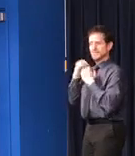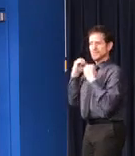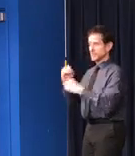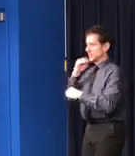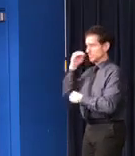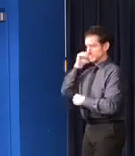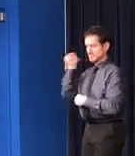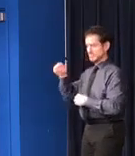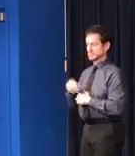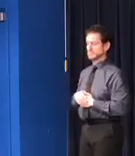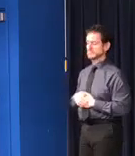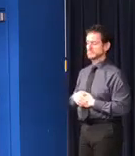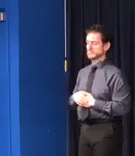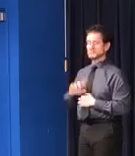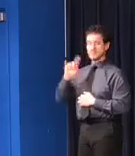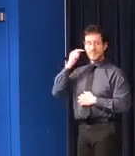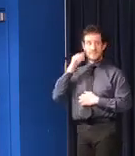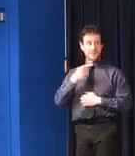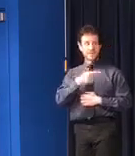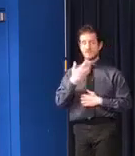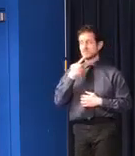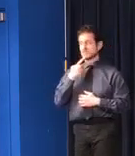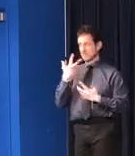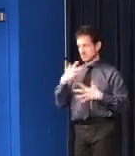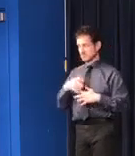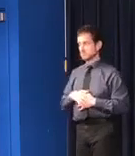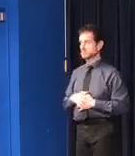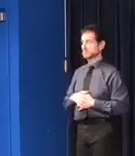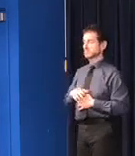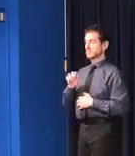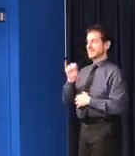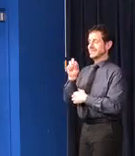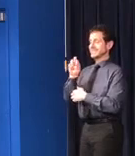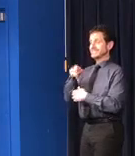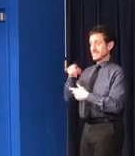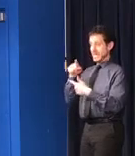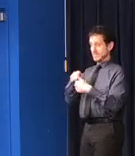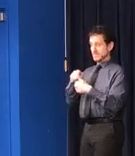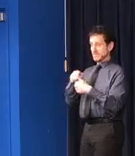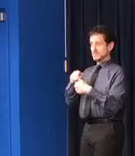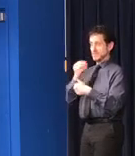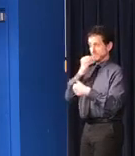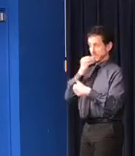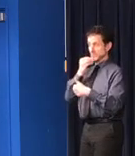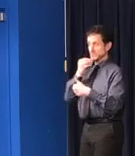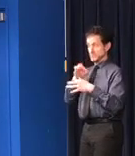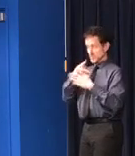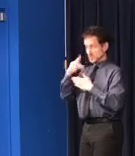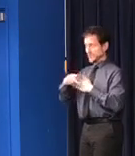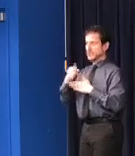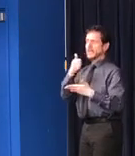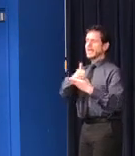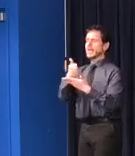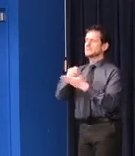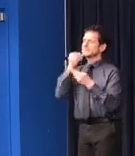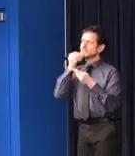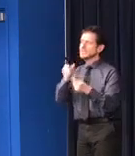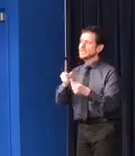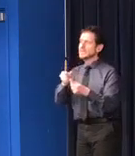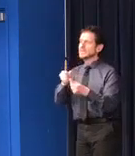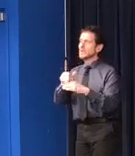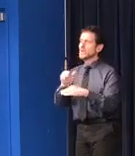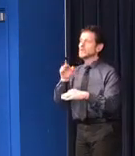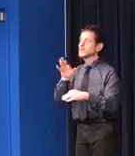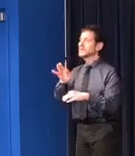As the Governor shared, SNAP is a federally funded program that puts food on the table for nearly 900,000